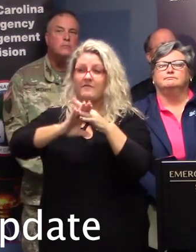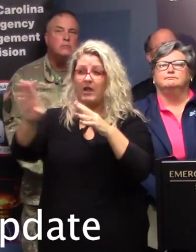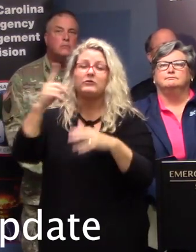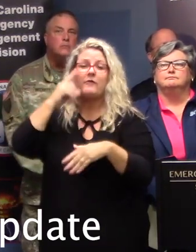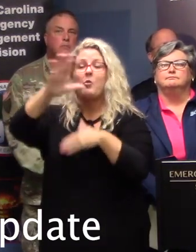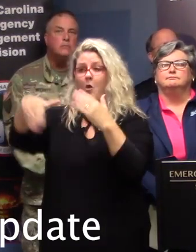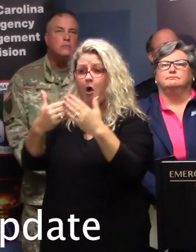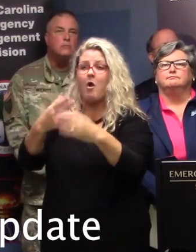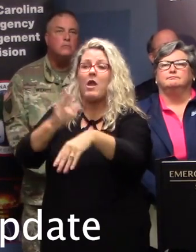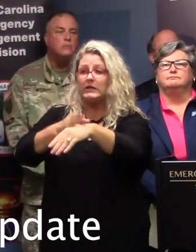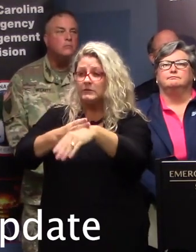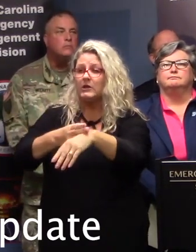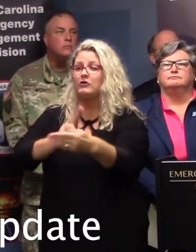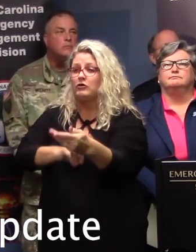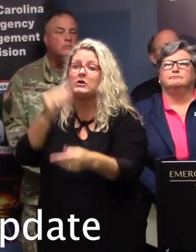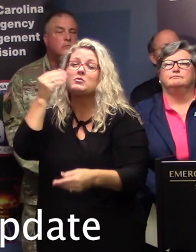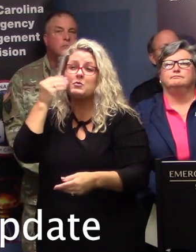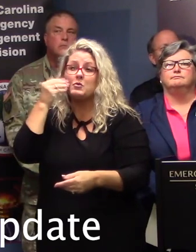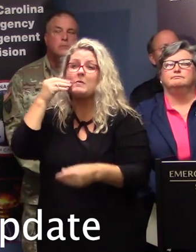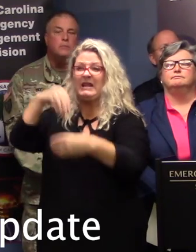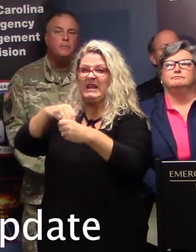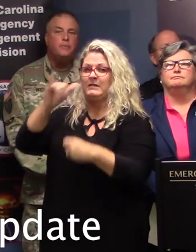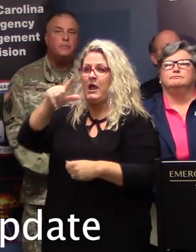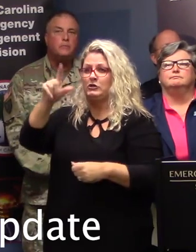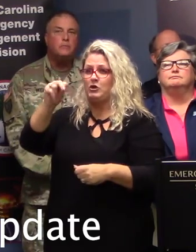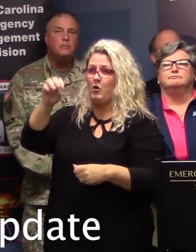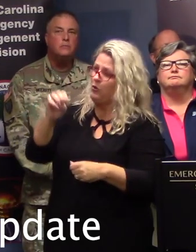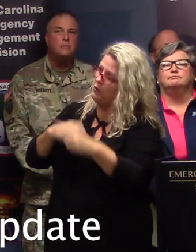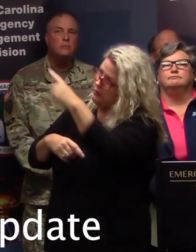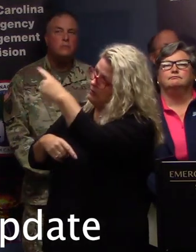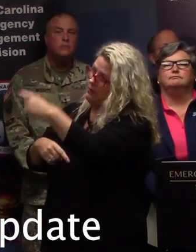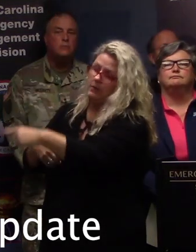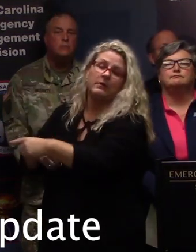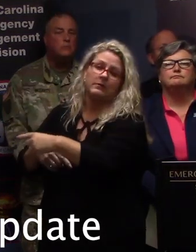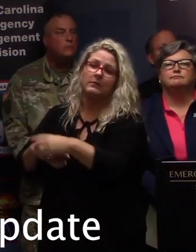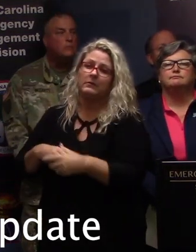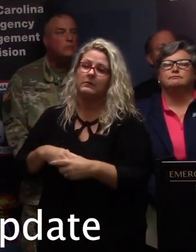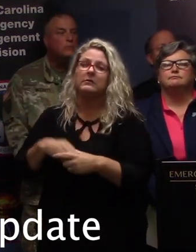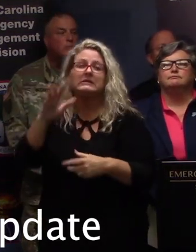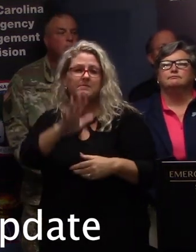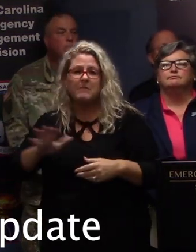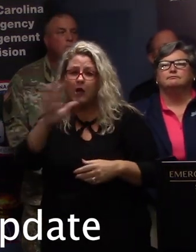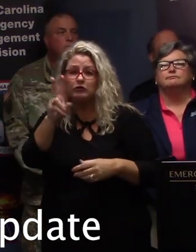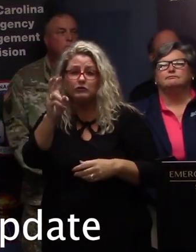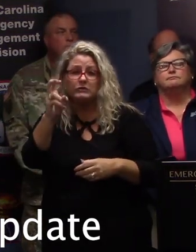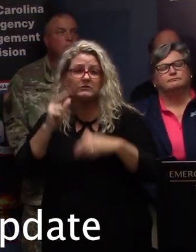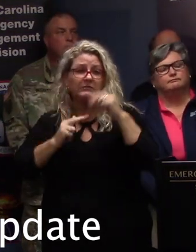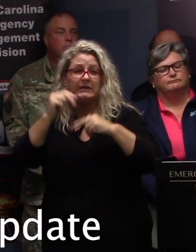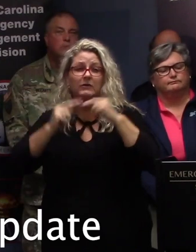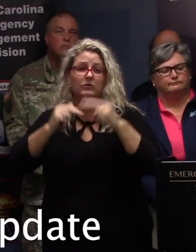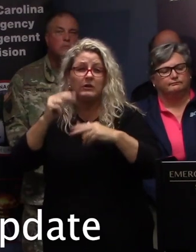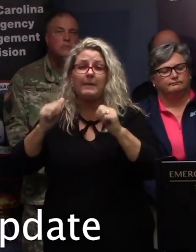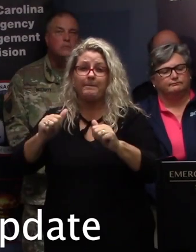hospitals and nursing homes in the evacuation zone. This includes approximately 200 facilities that could be